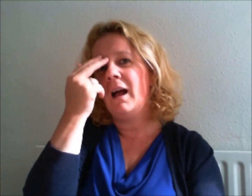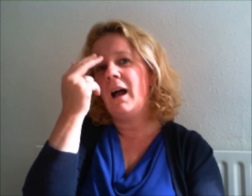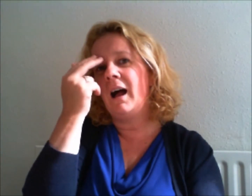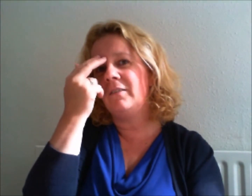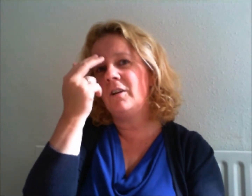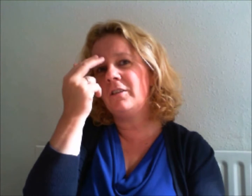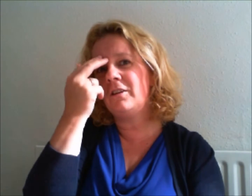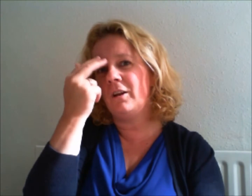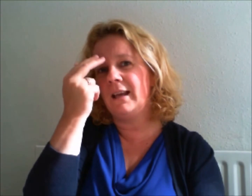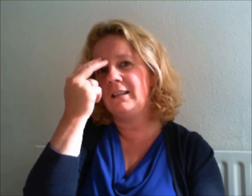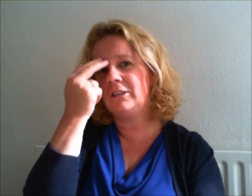I've got the knowledge.